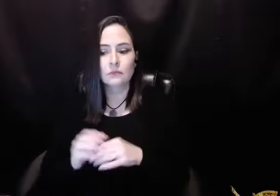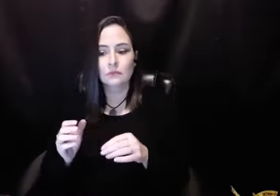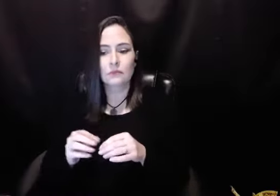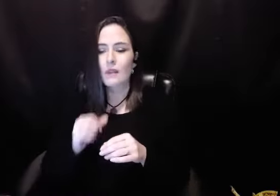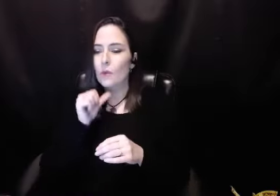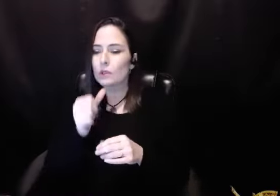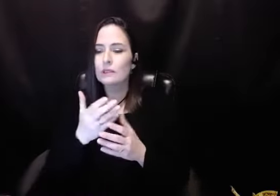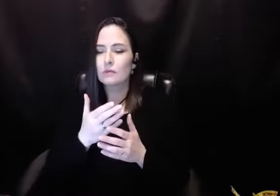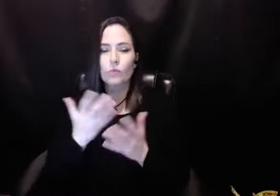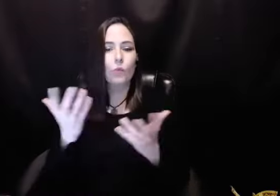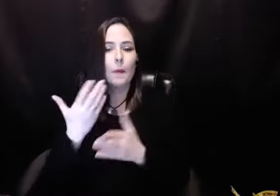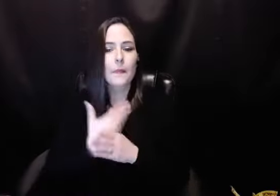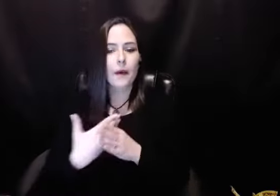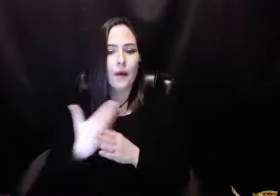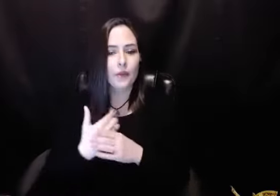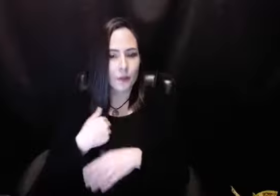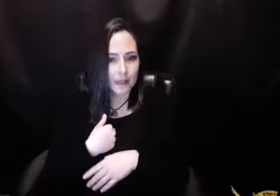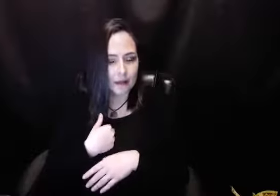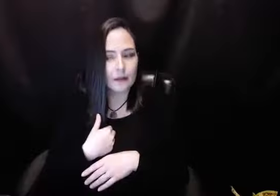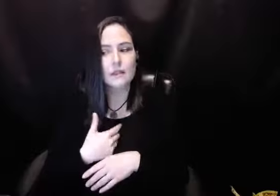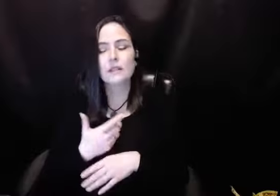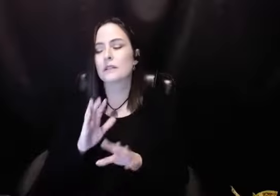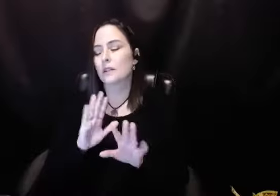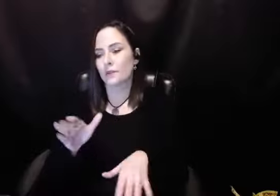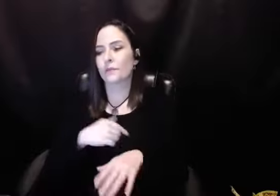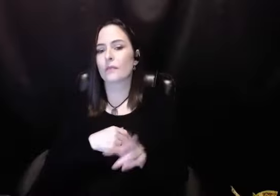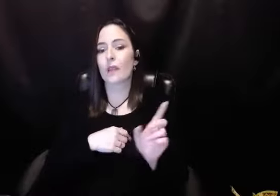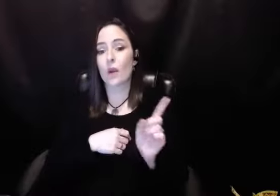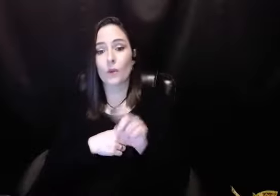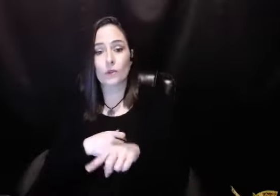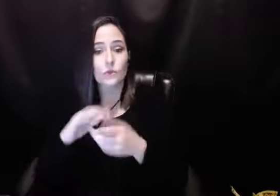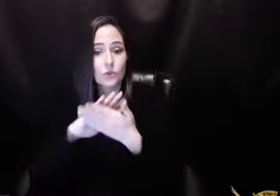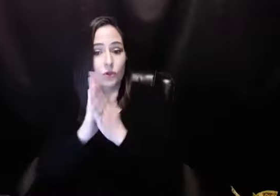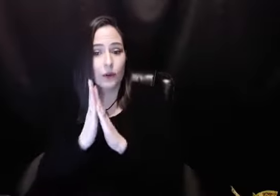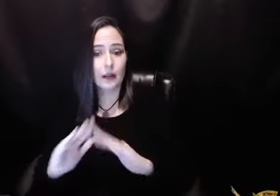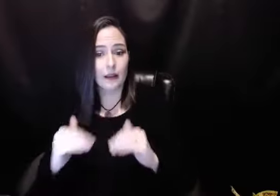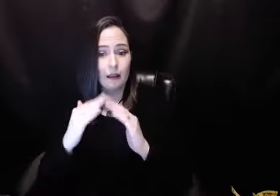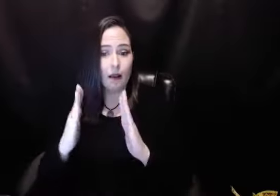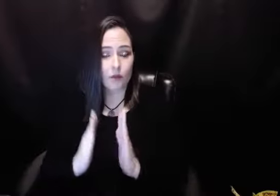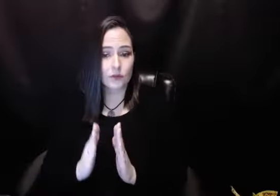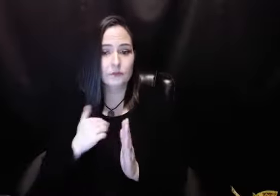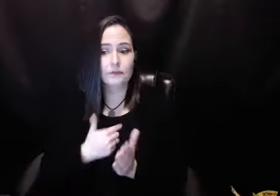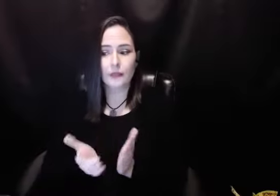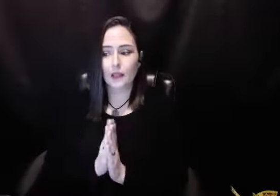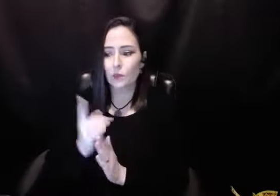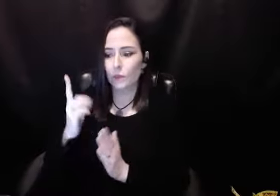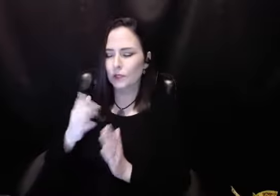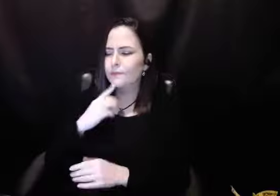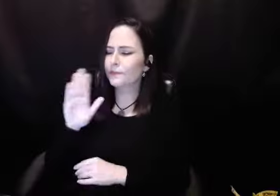anything. And it wasn't the things that were bothering me. And so, I went over to the Serenity